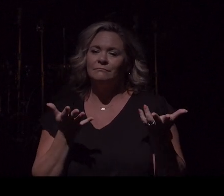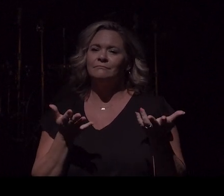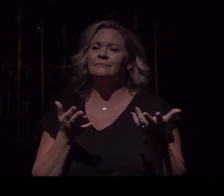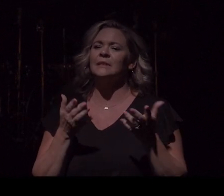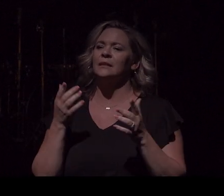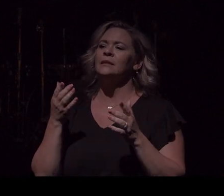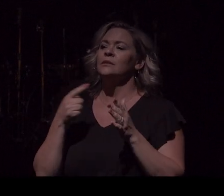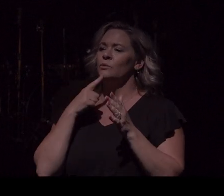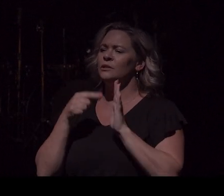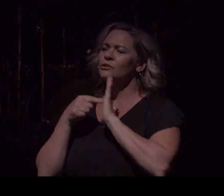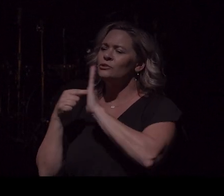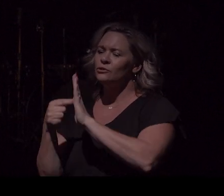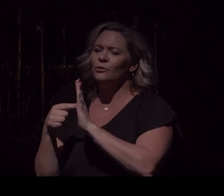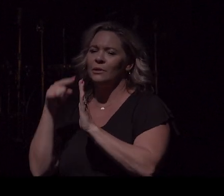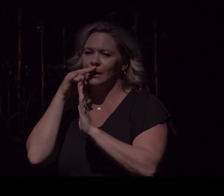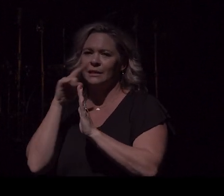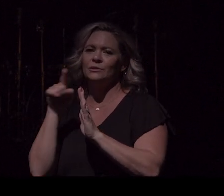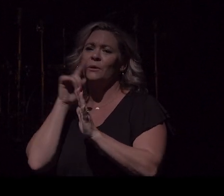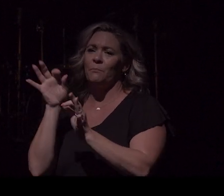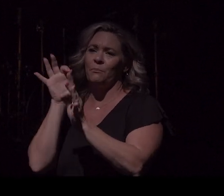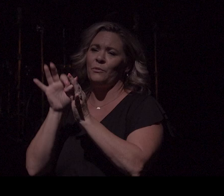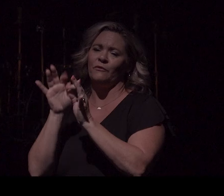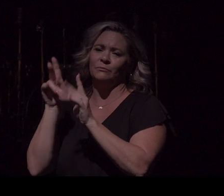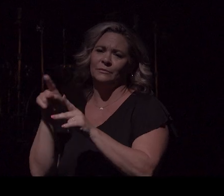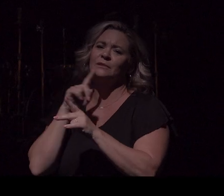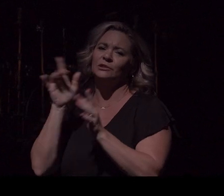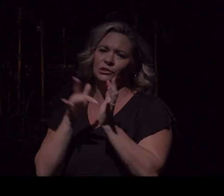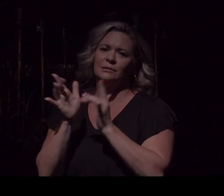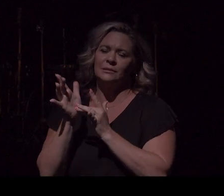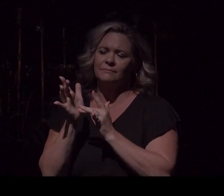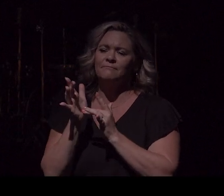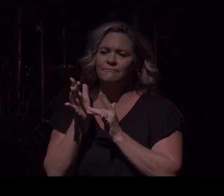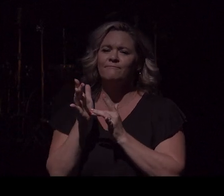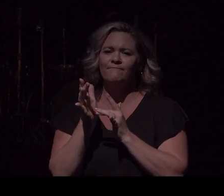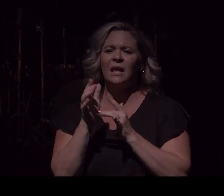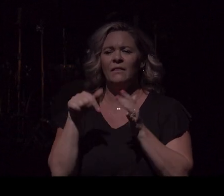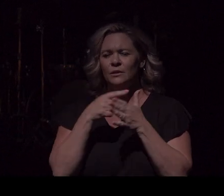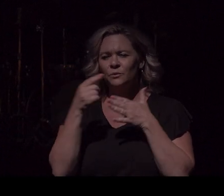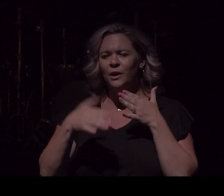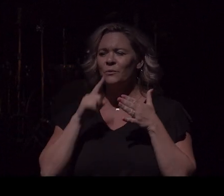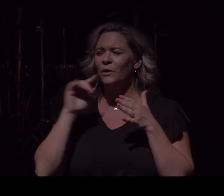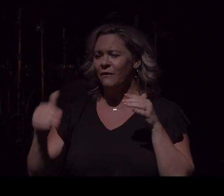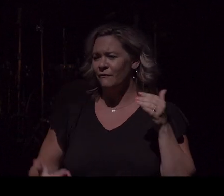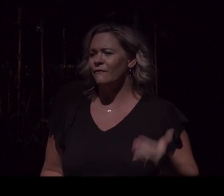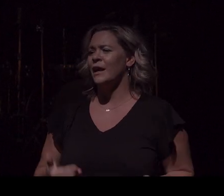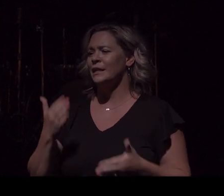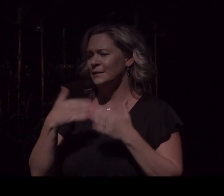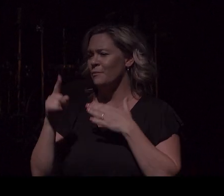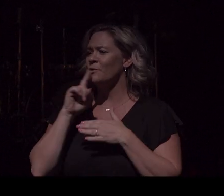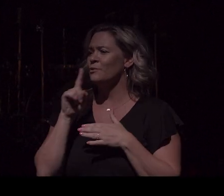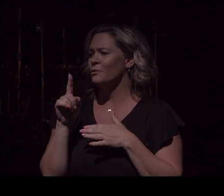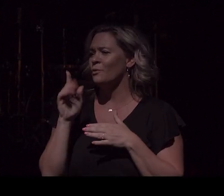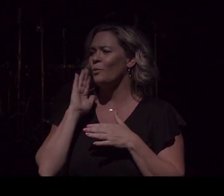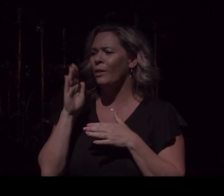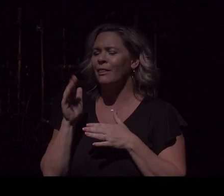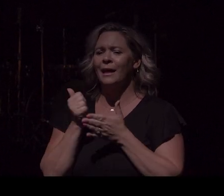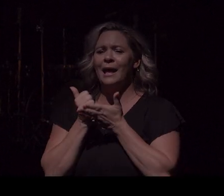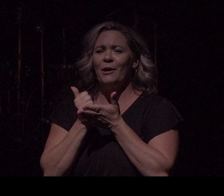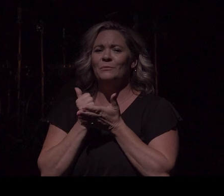our kids to the only perfect person, and that is Jesus. And this weekend, we've invited someone that is going to help point all of us to Jesus. His name is